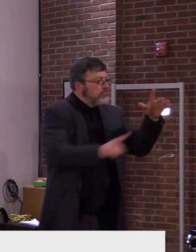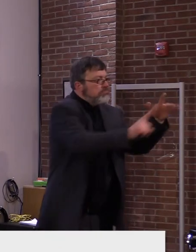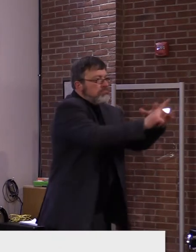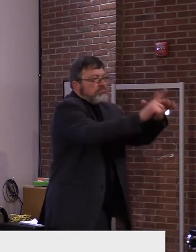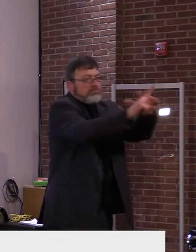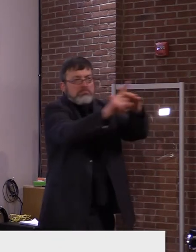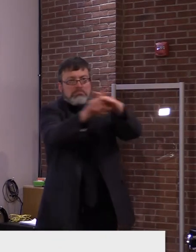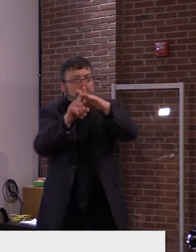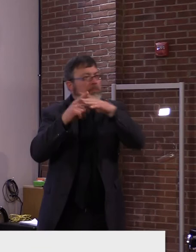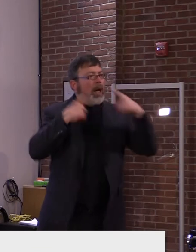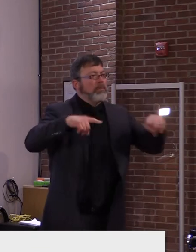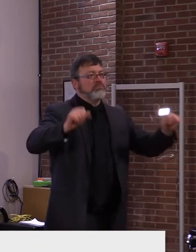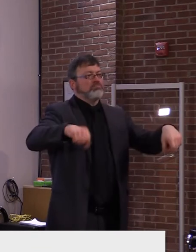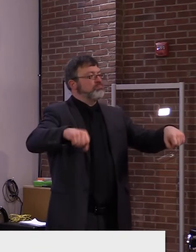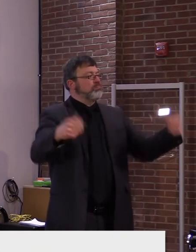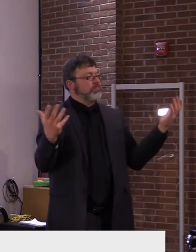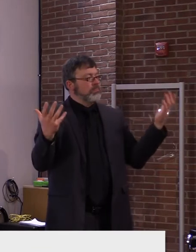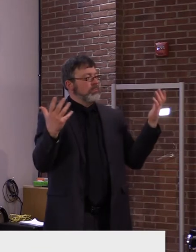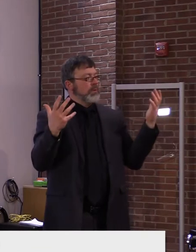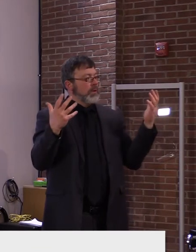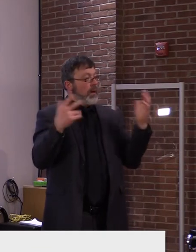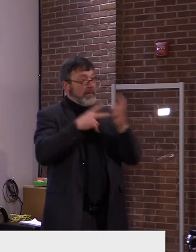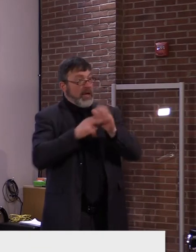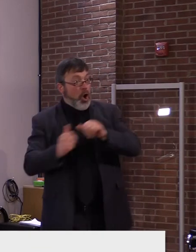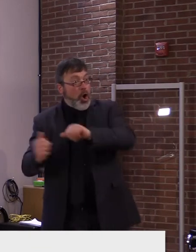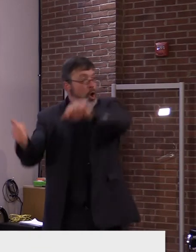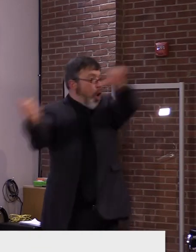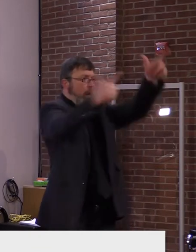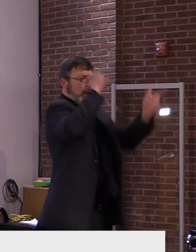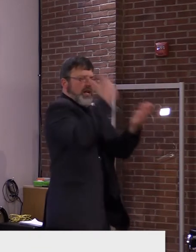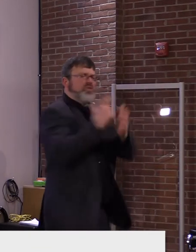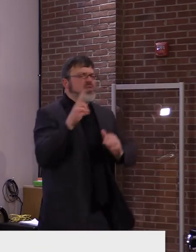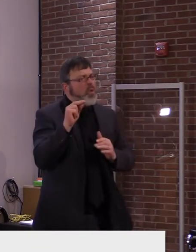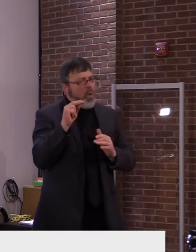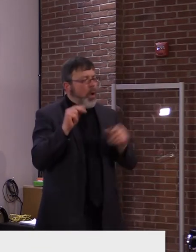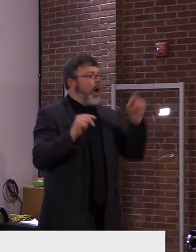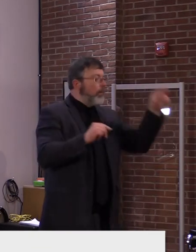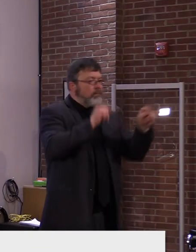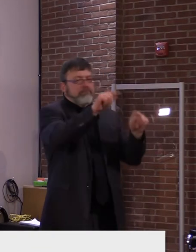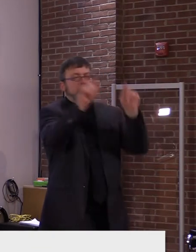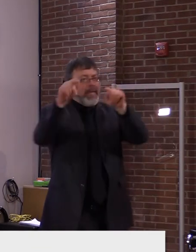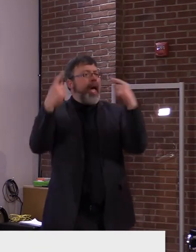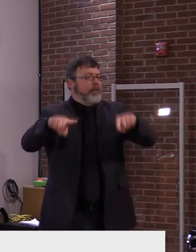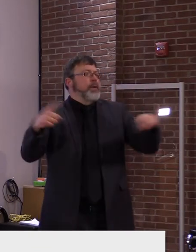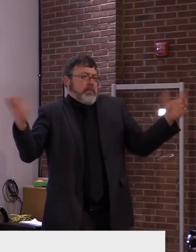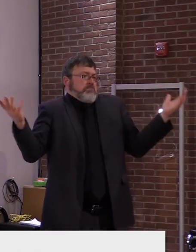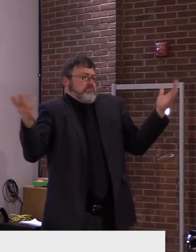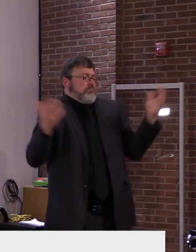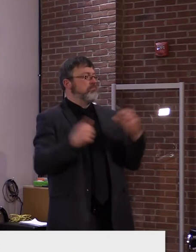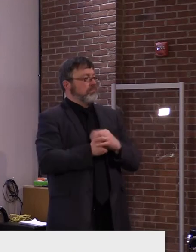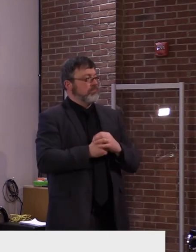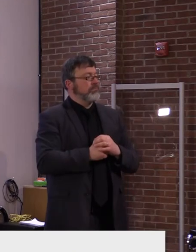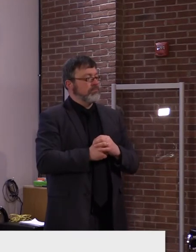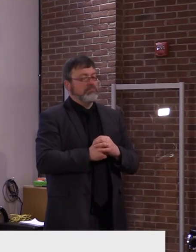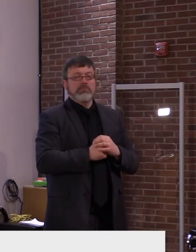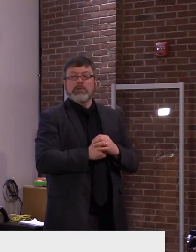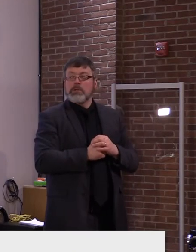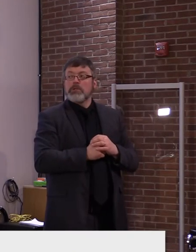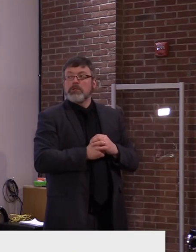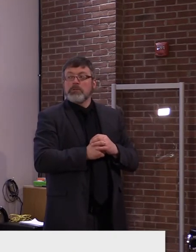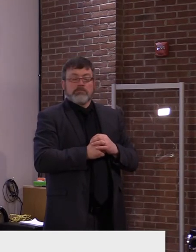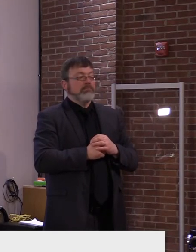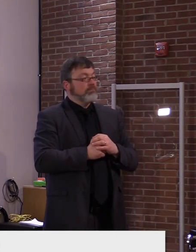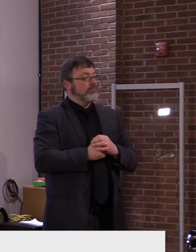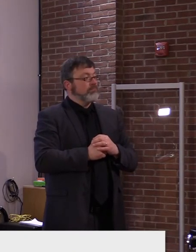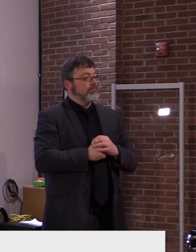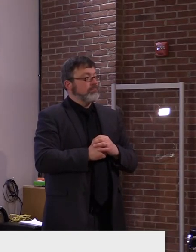very, very small number of people in Vermont and certainly a greater number of people around the country. Um, so